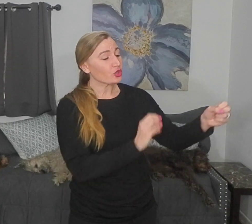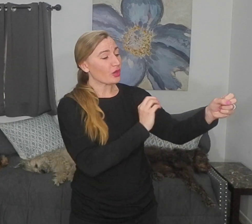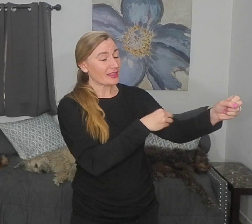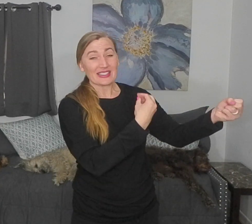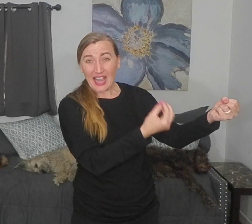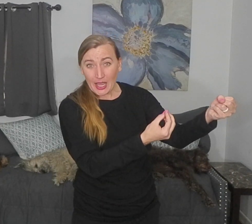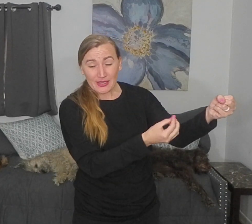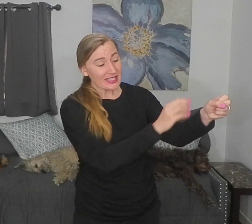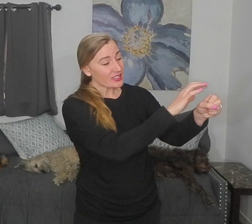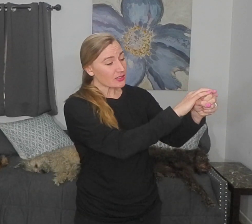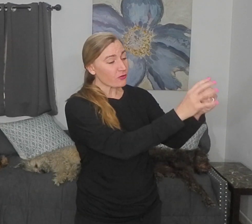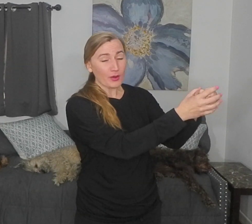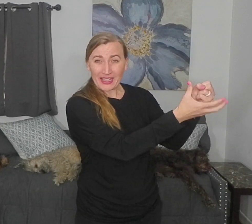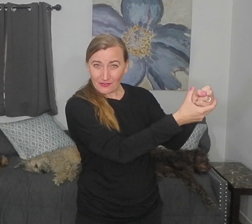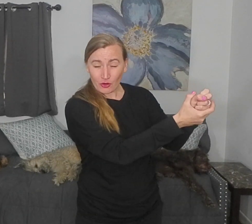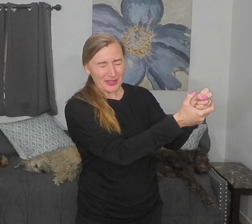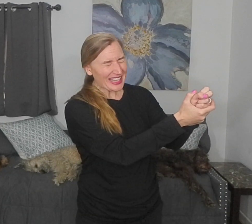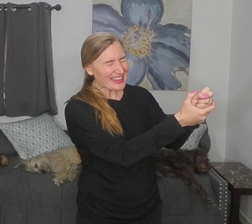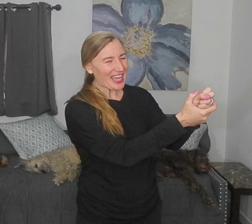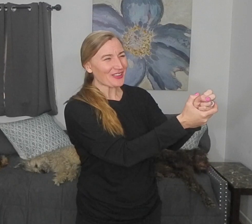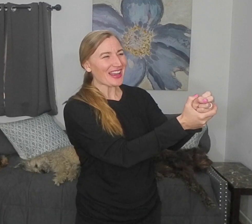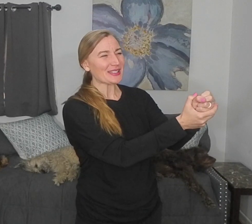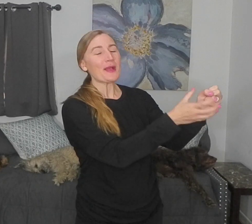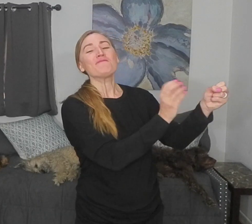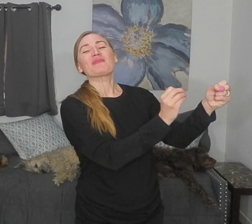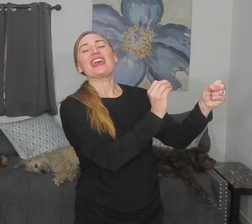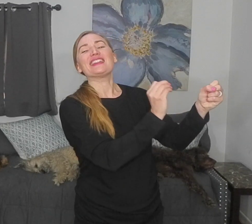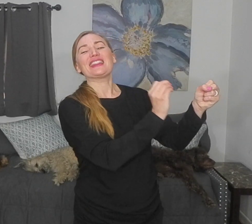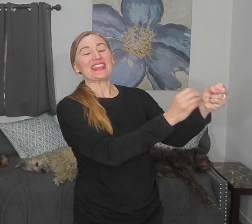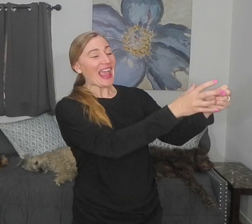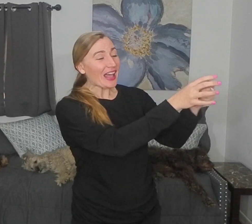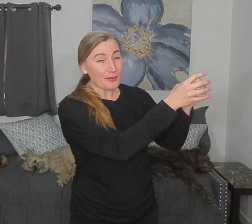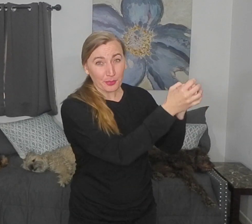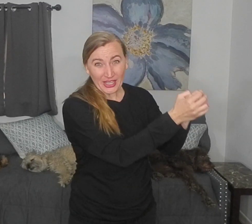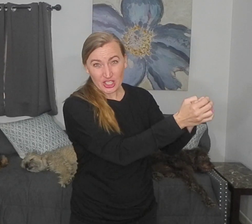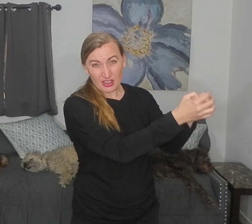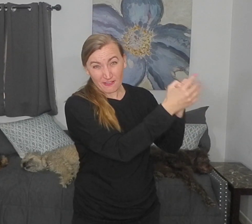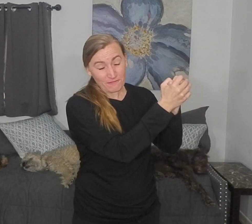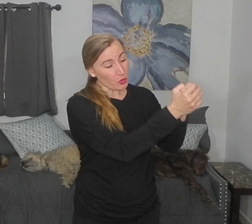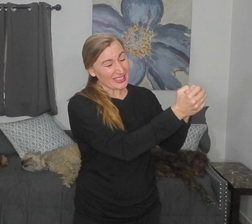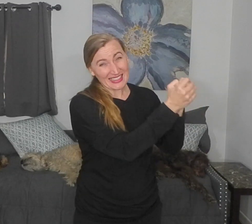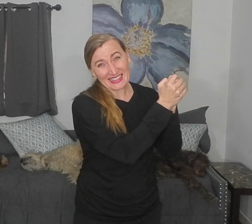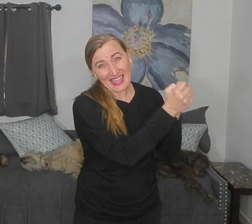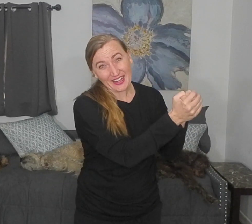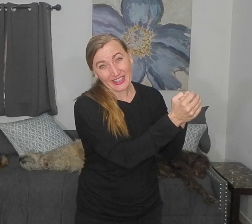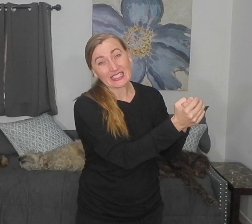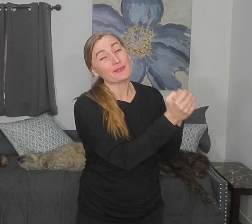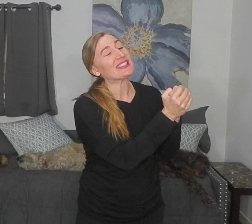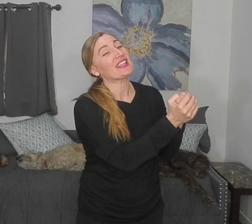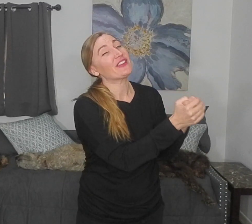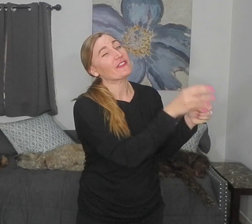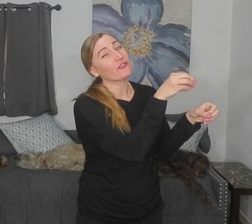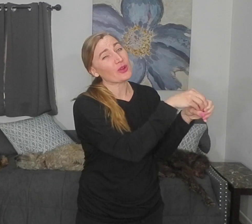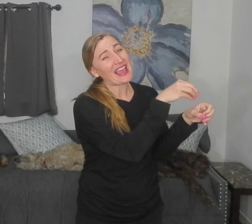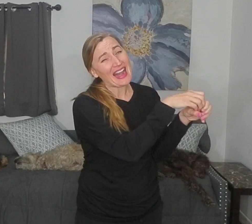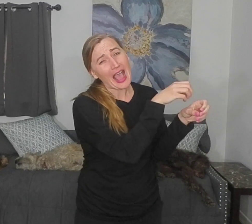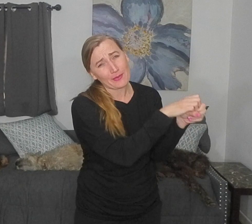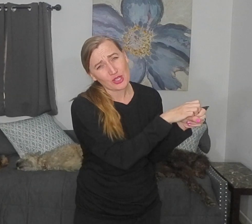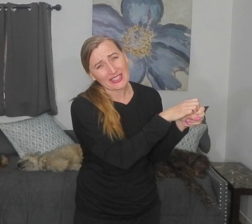grip, the time it takes to formulate that grasp, and then the calibration, the force scaling specific for that object.